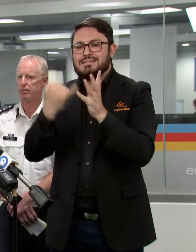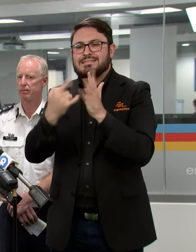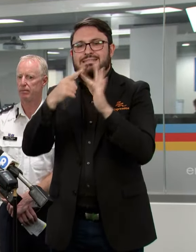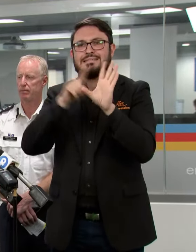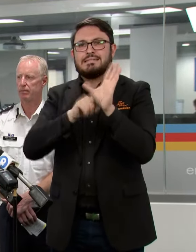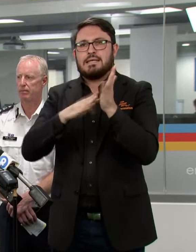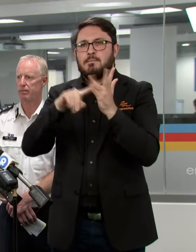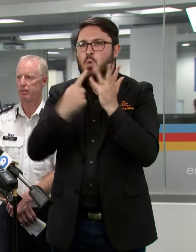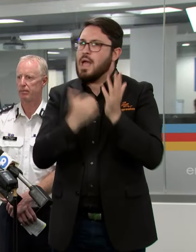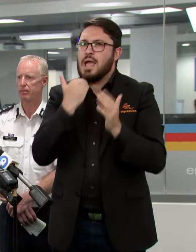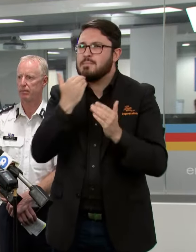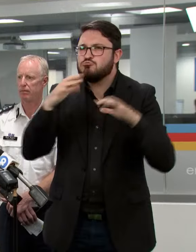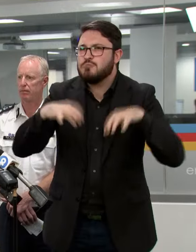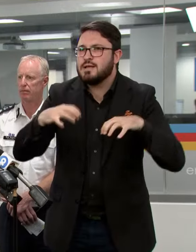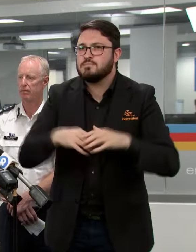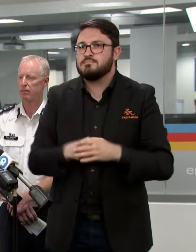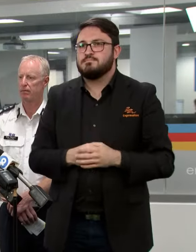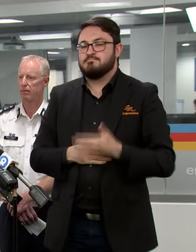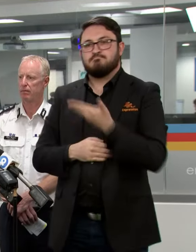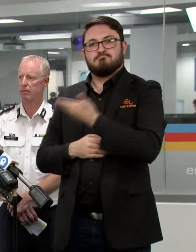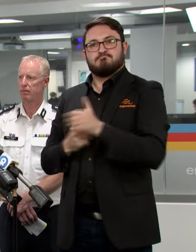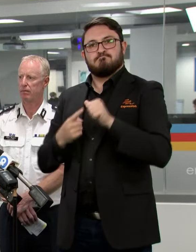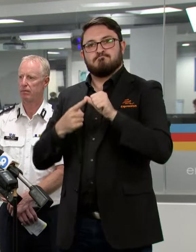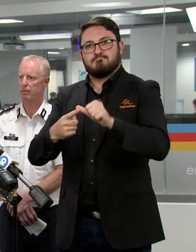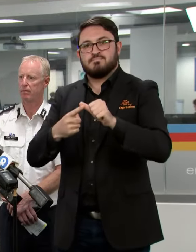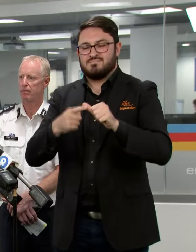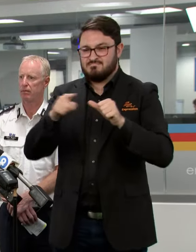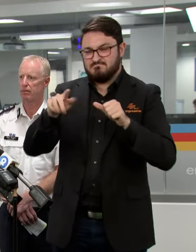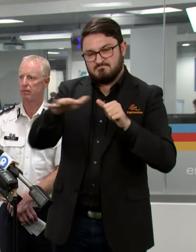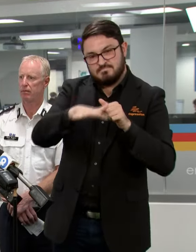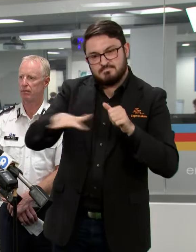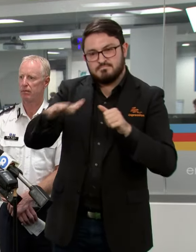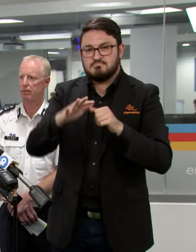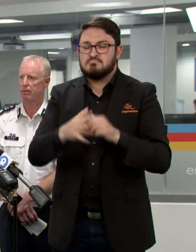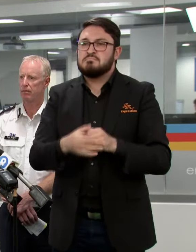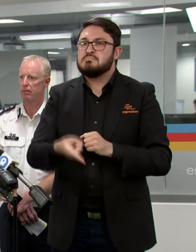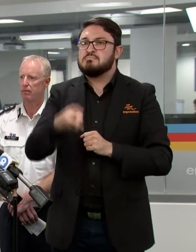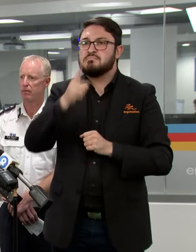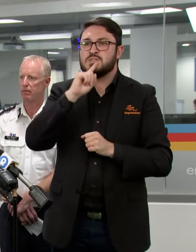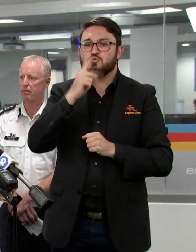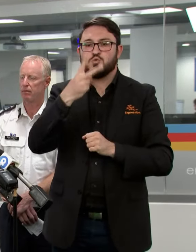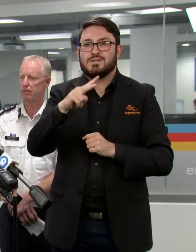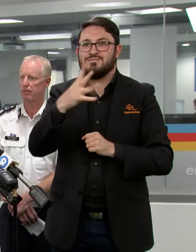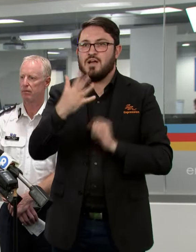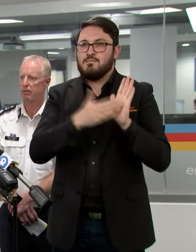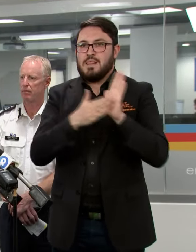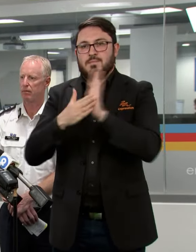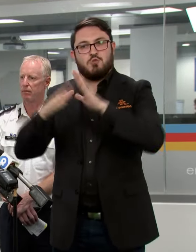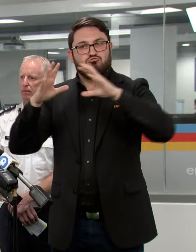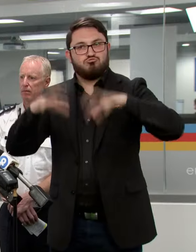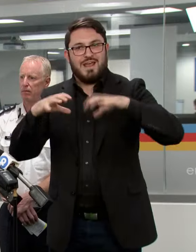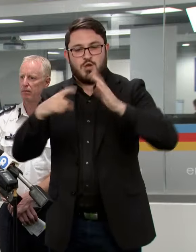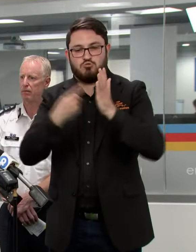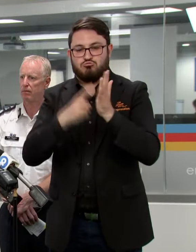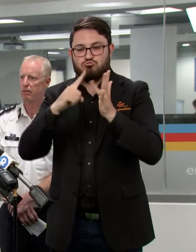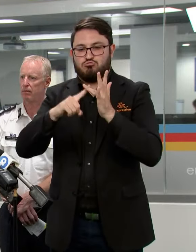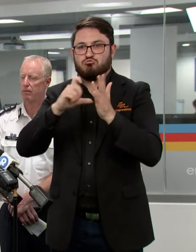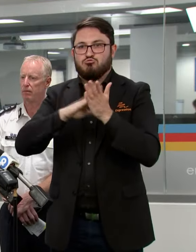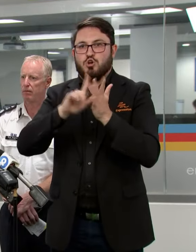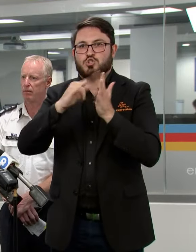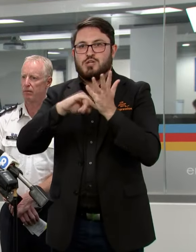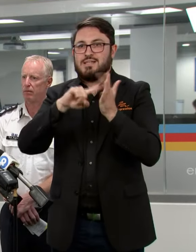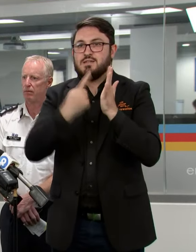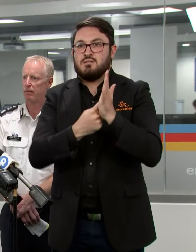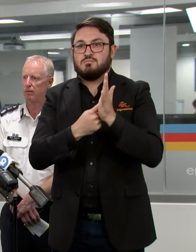guess I could have lost time for us. Yeah so in that area of Rochester around 125 millimetres so they've actually broken